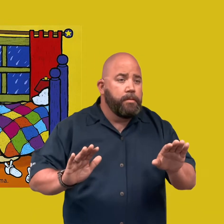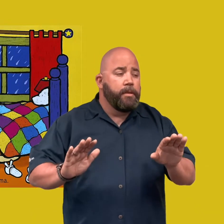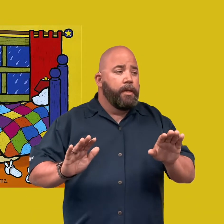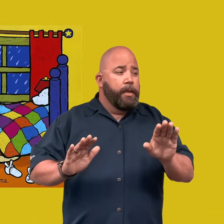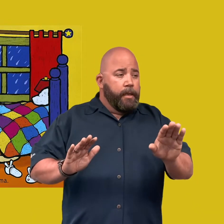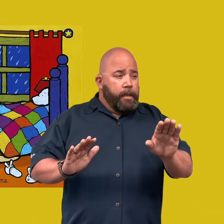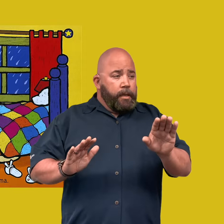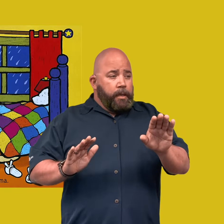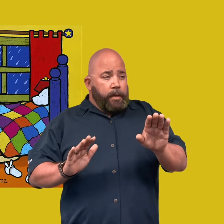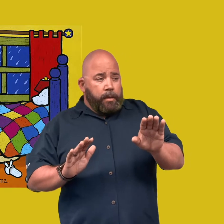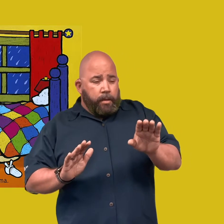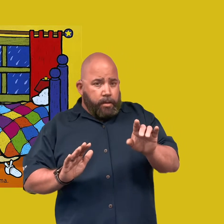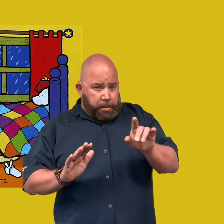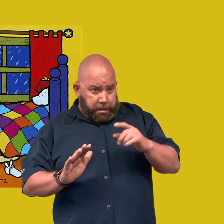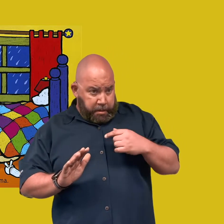Mama came in to check on Bear.